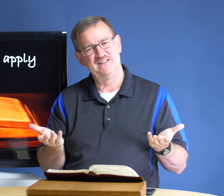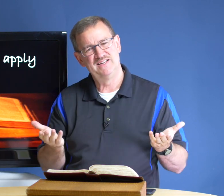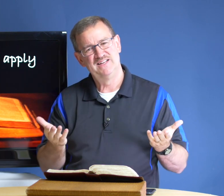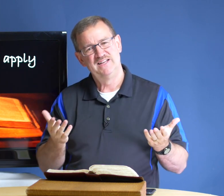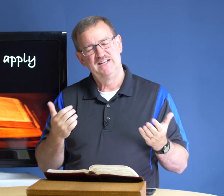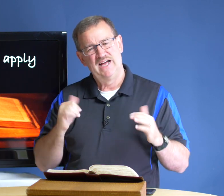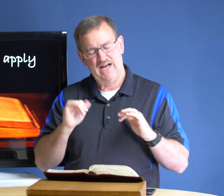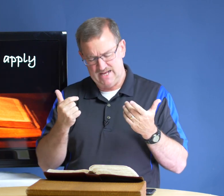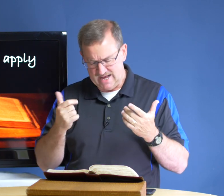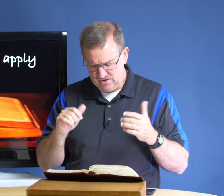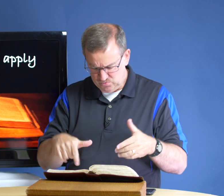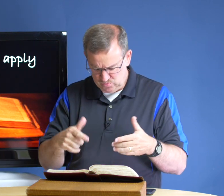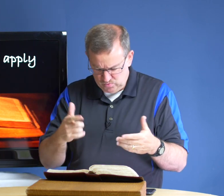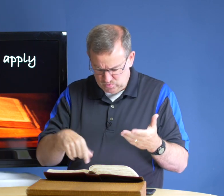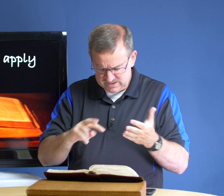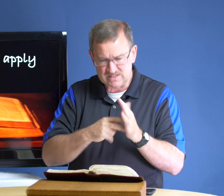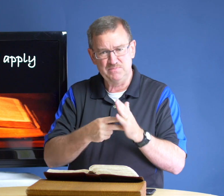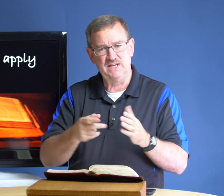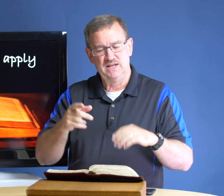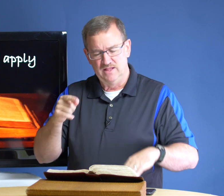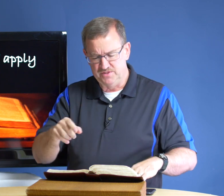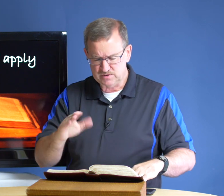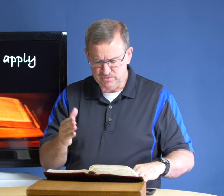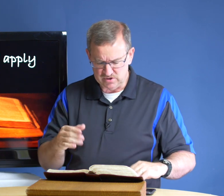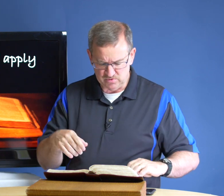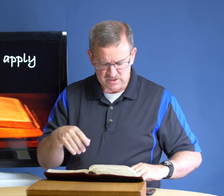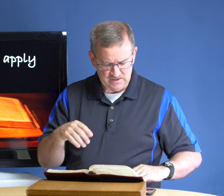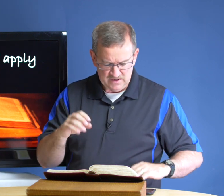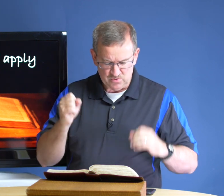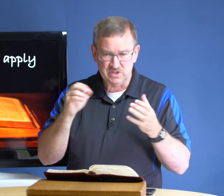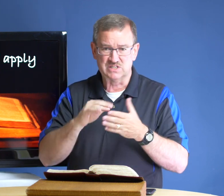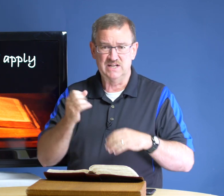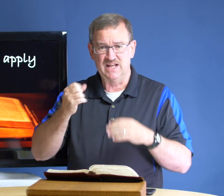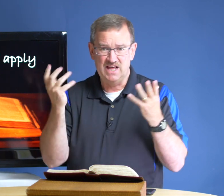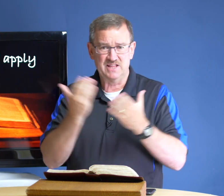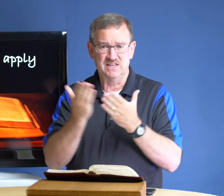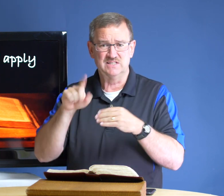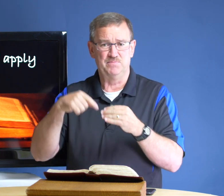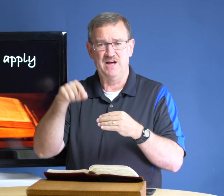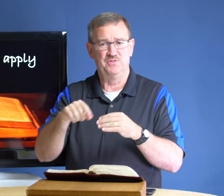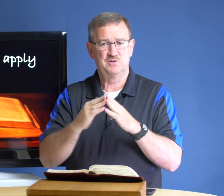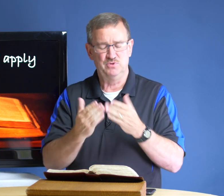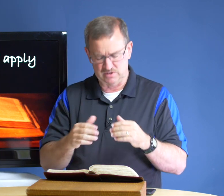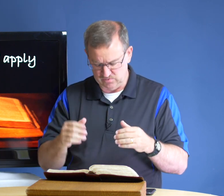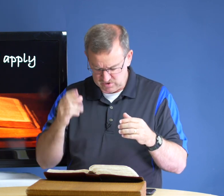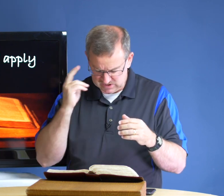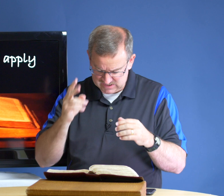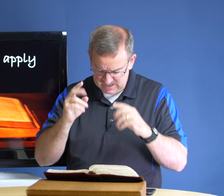uh how what does it mean this book we're gonna we're gonna study a lot of things about this book and we're gonna see